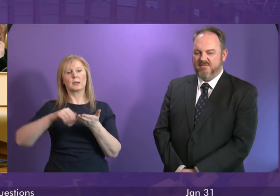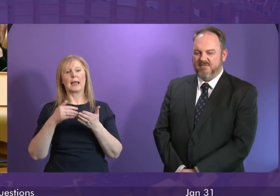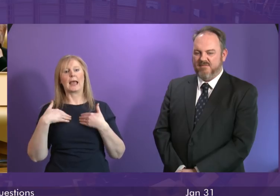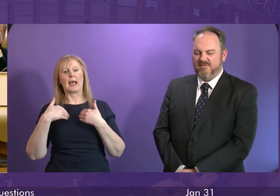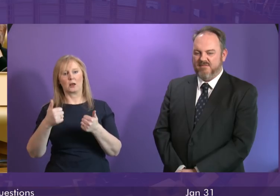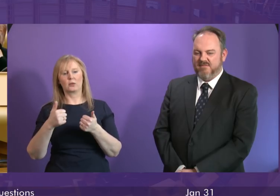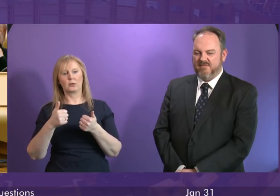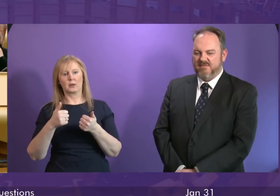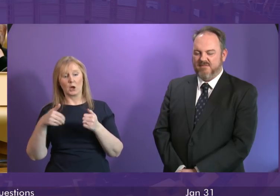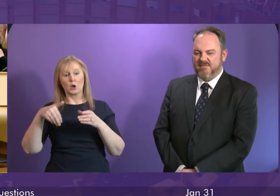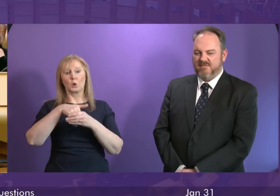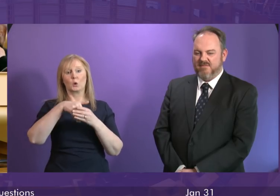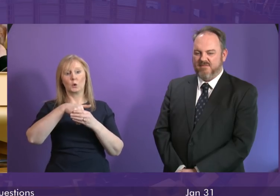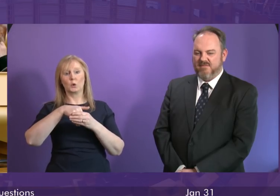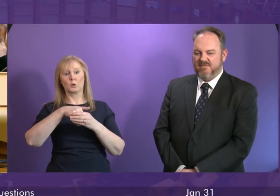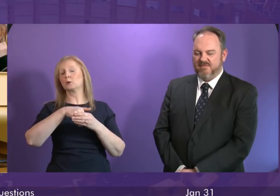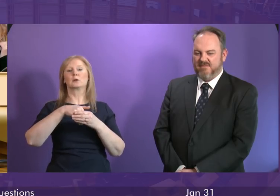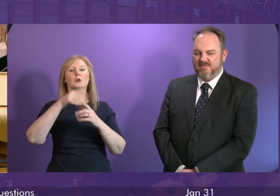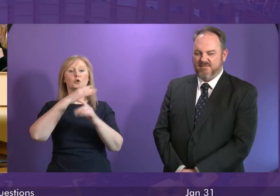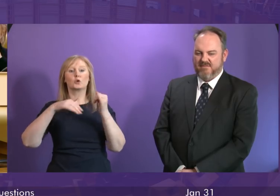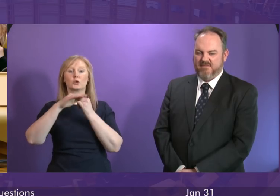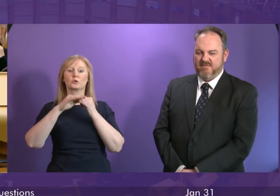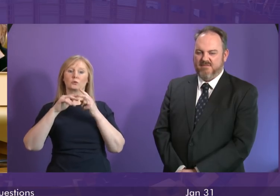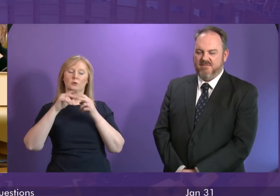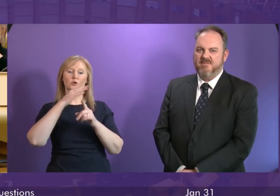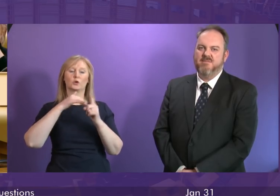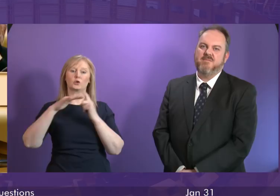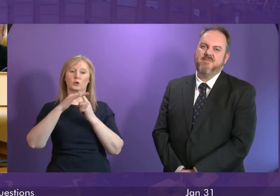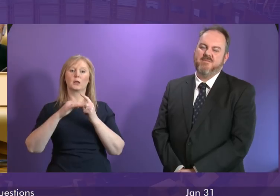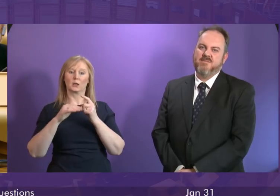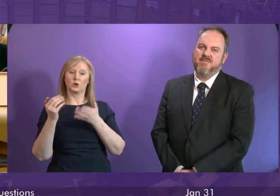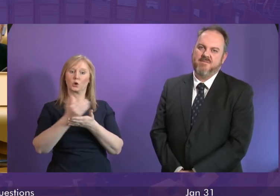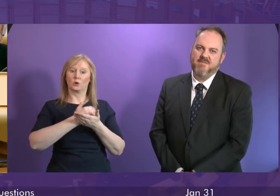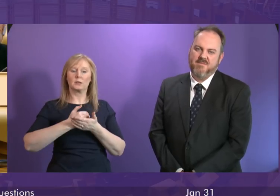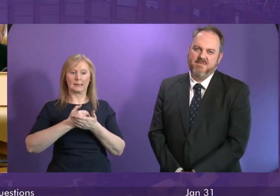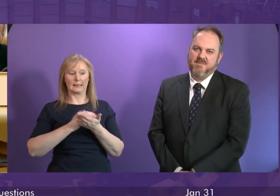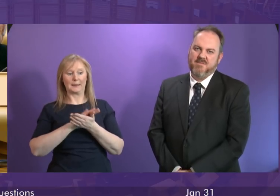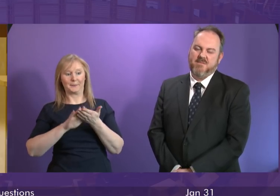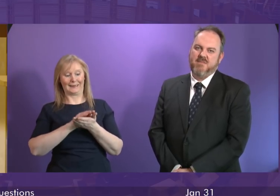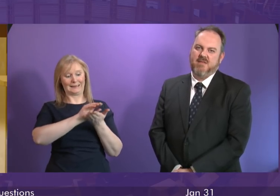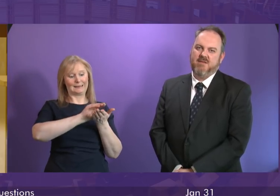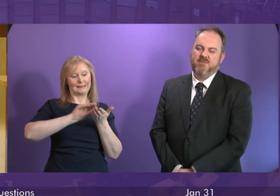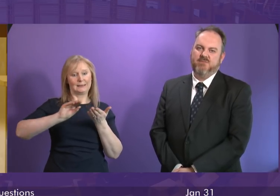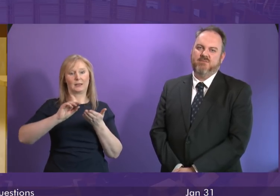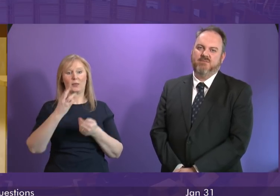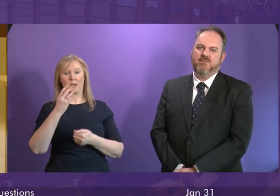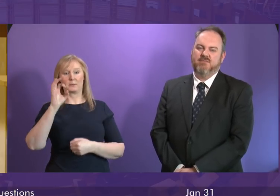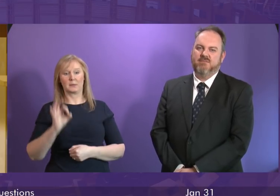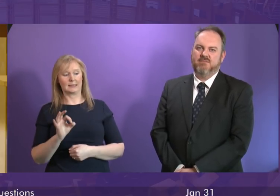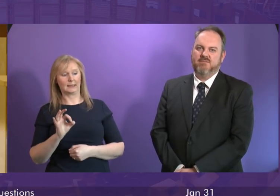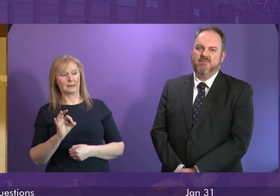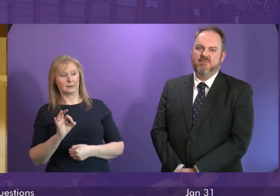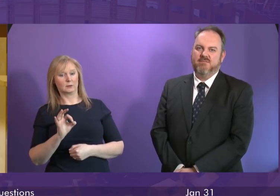security so taking 3% out of our own social security budget is the closest that labour came to making